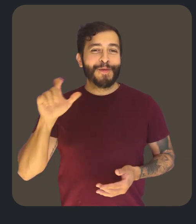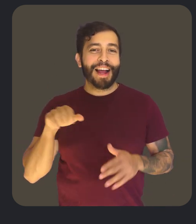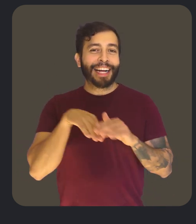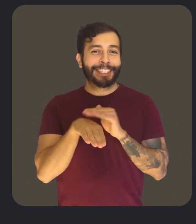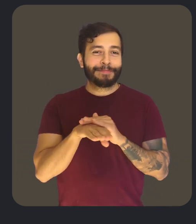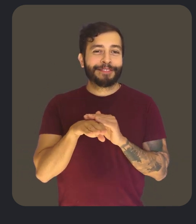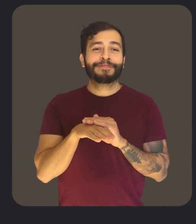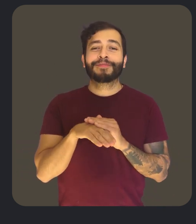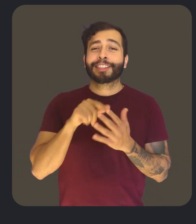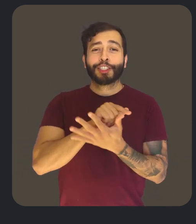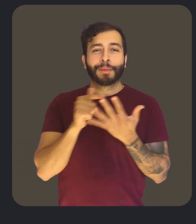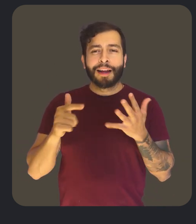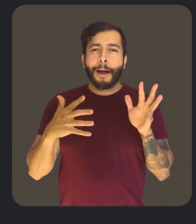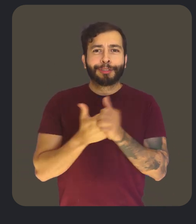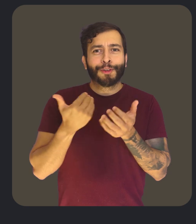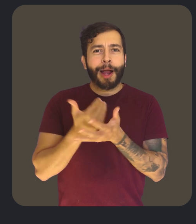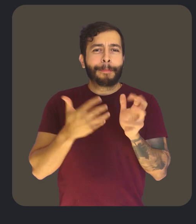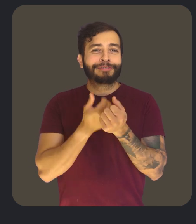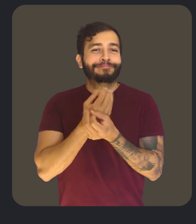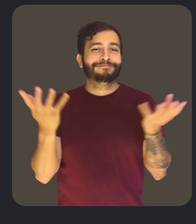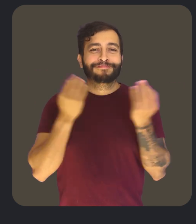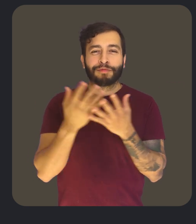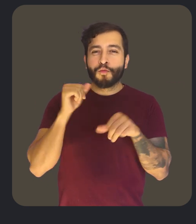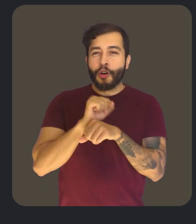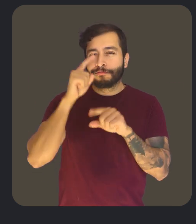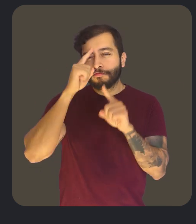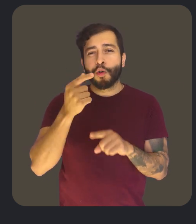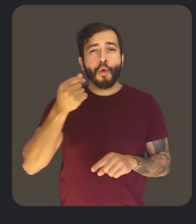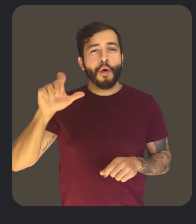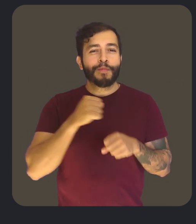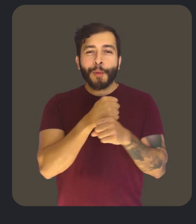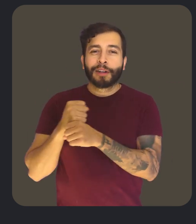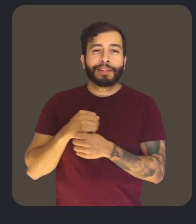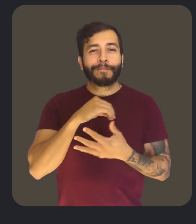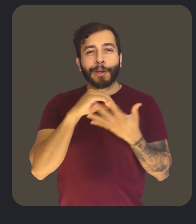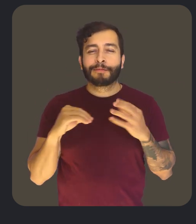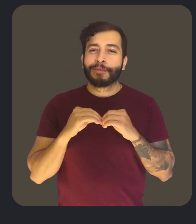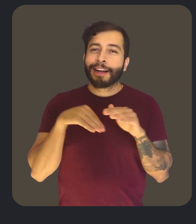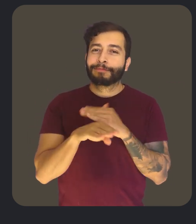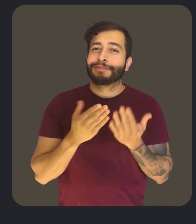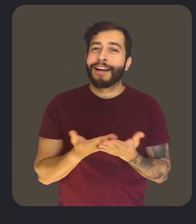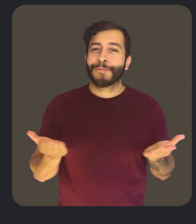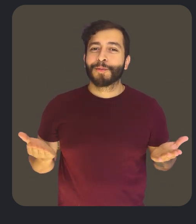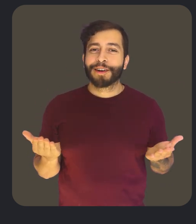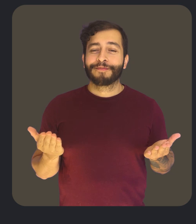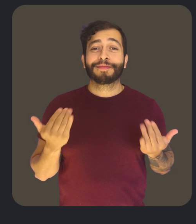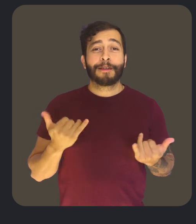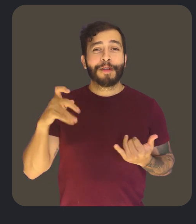in Google Accessibility, a series where we share the latest updates on our work to make Google's products and features more accessible for everyone. In